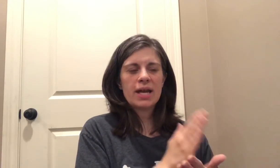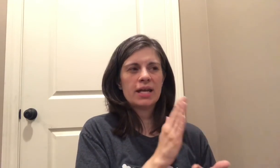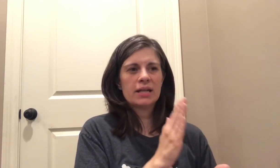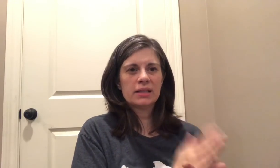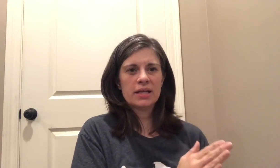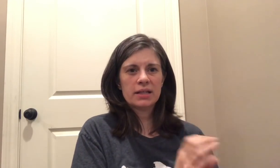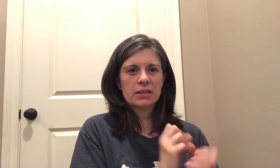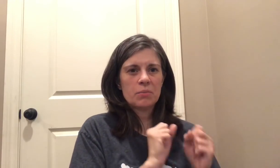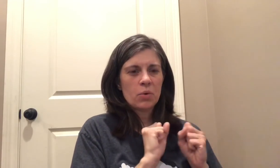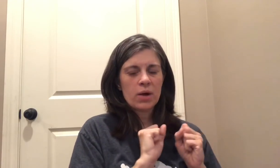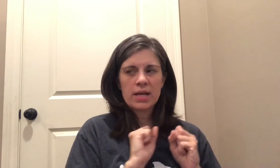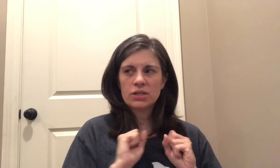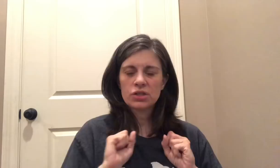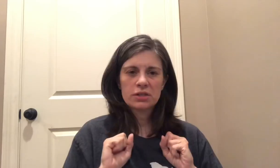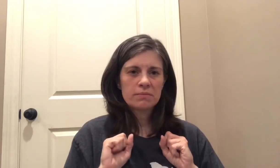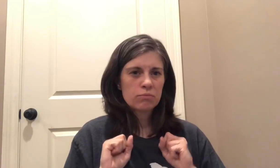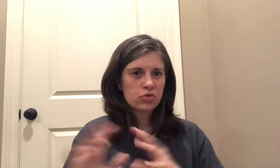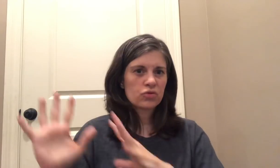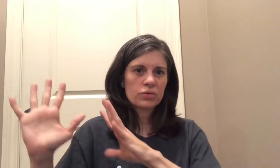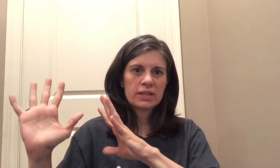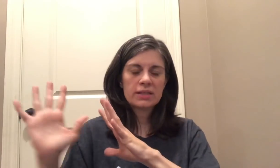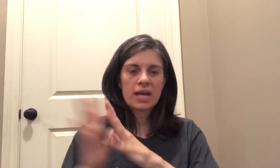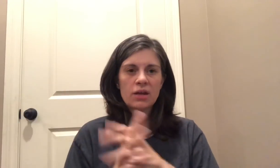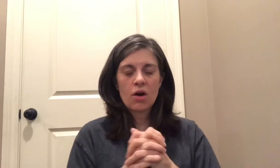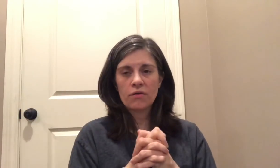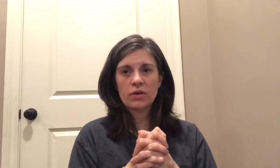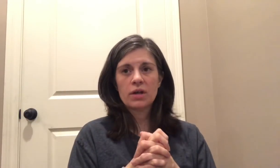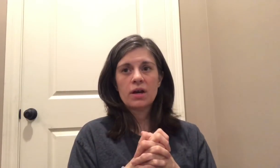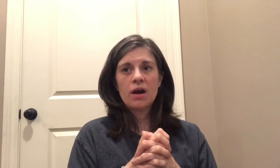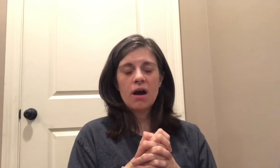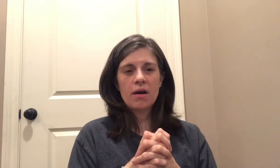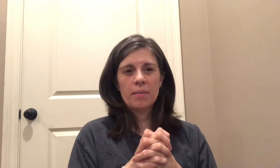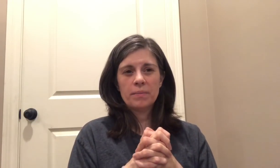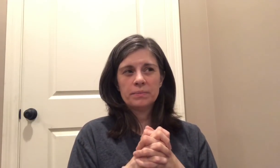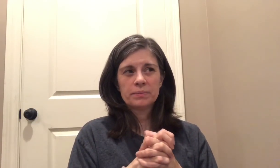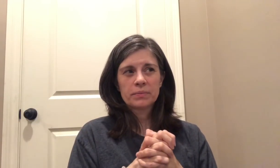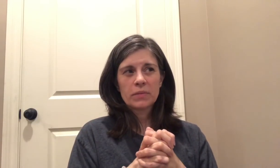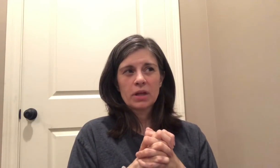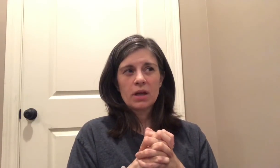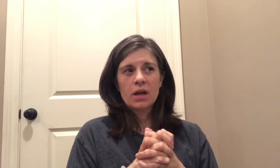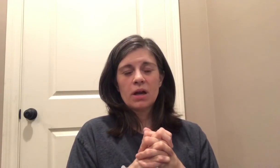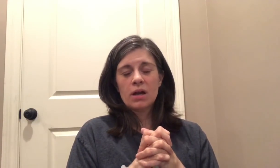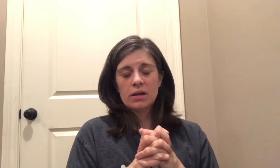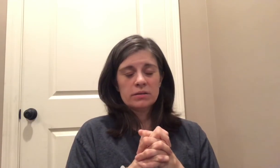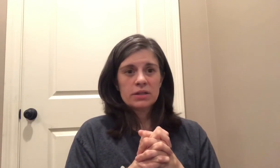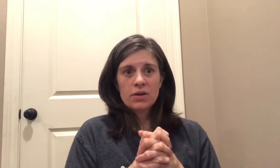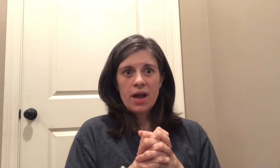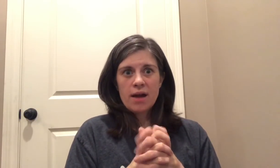and it clicked boy he's just he's taken off um so yeah